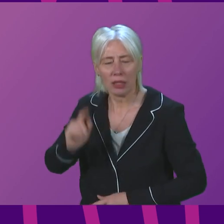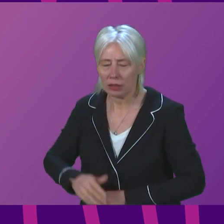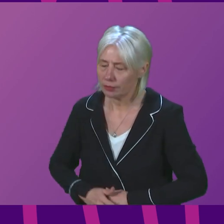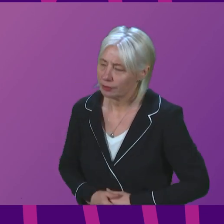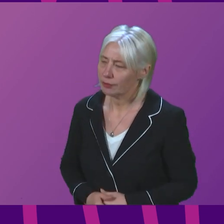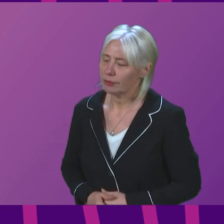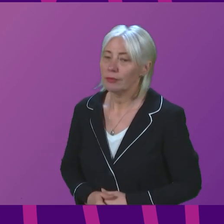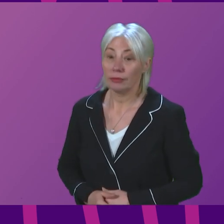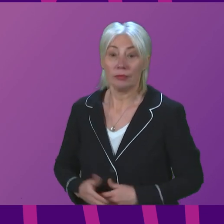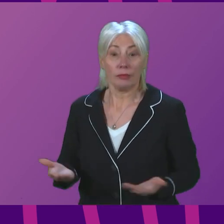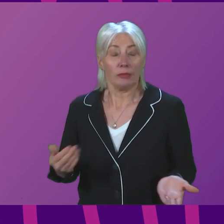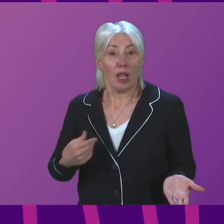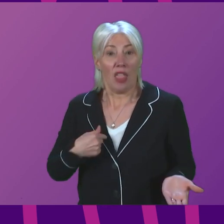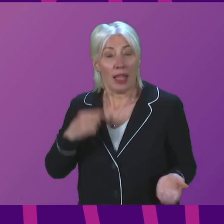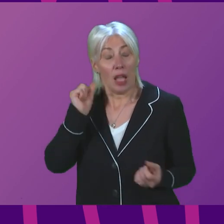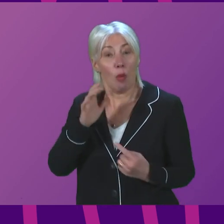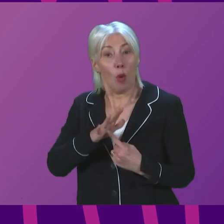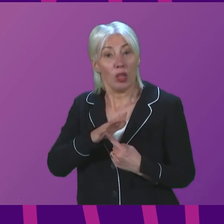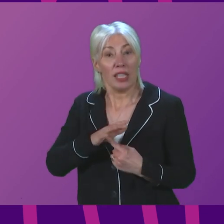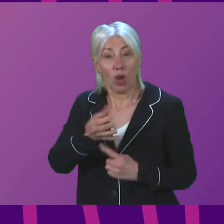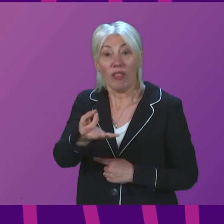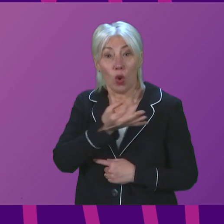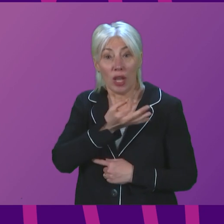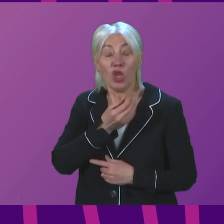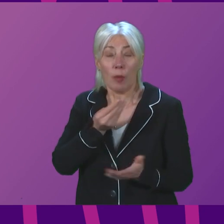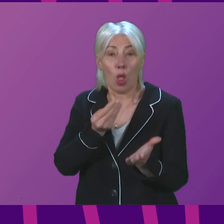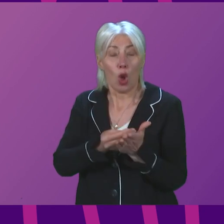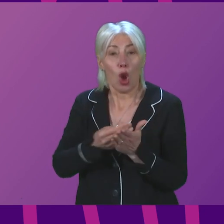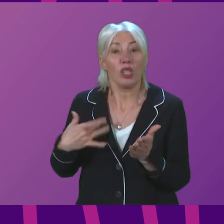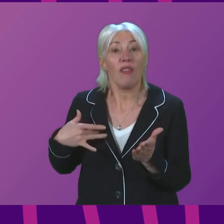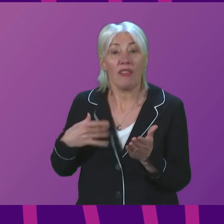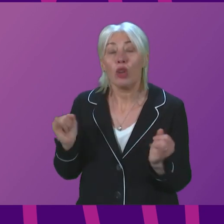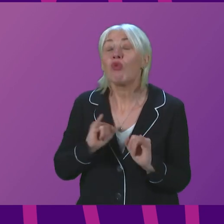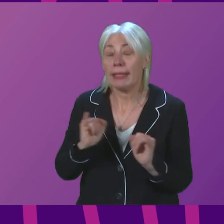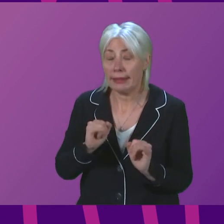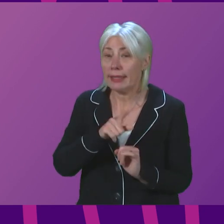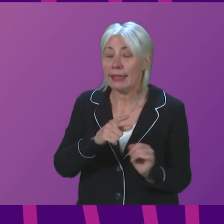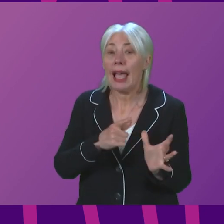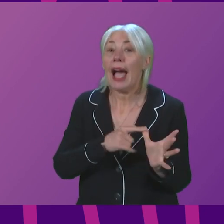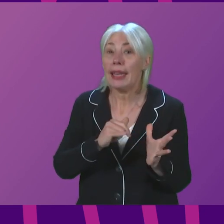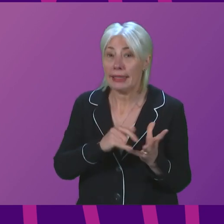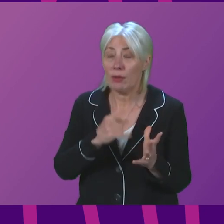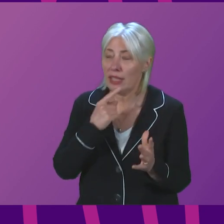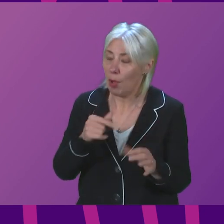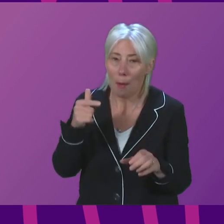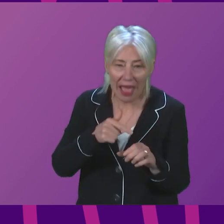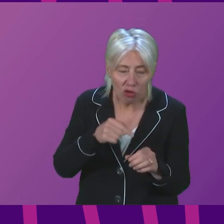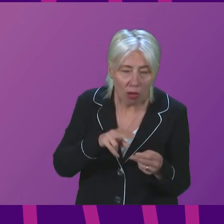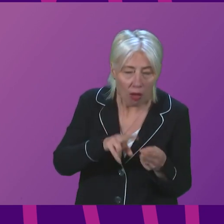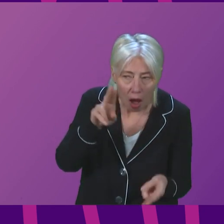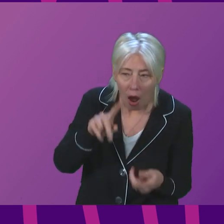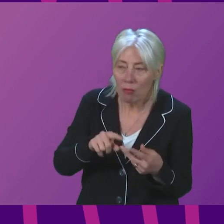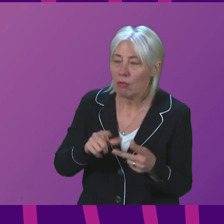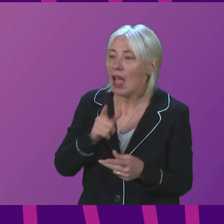to come on to what I think is the important part of the question, which is the cost of living crisis, Anna Sarwar has referenced rising petrol costs and rising